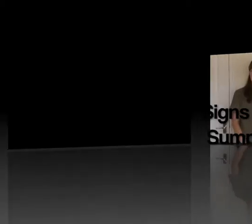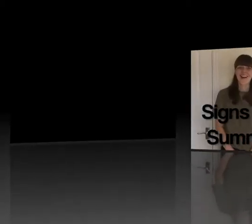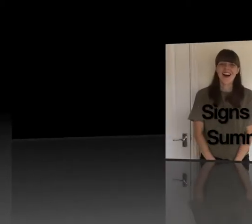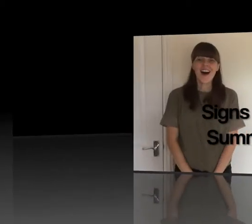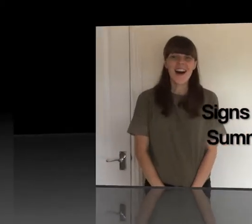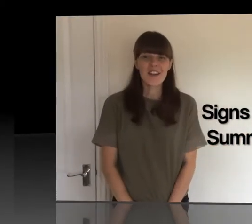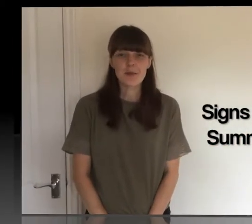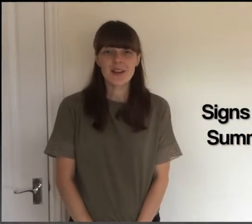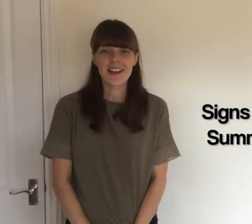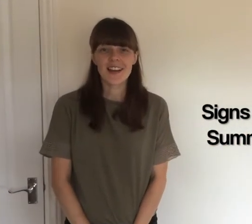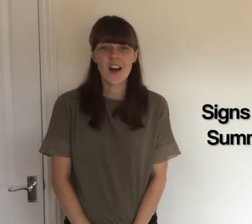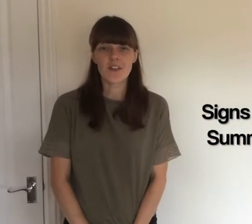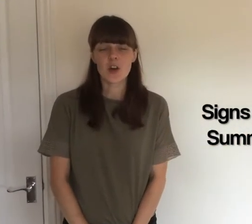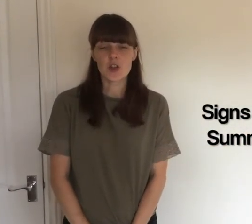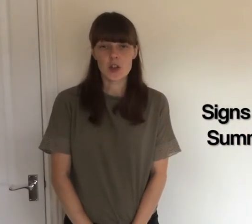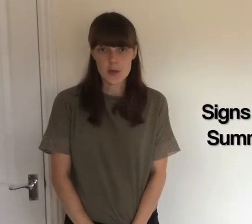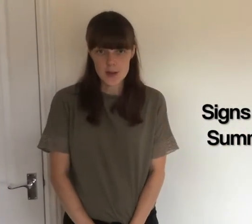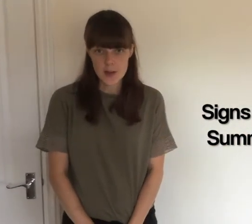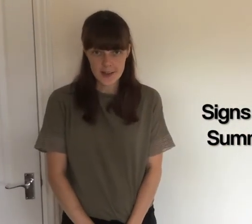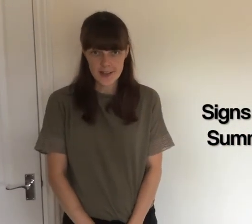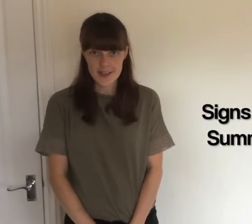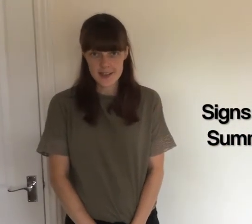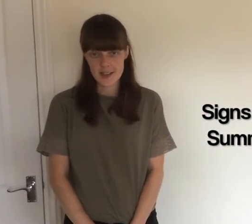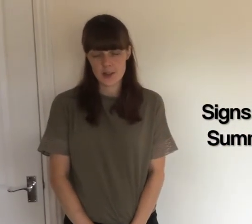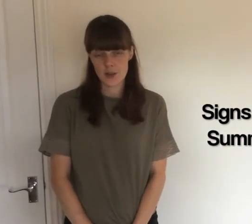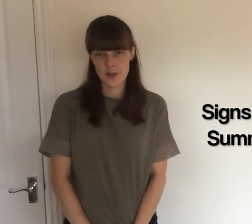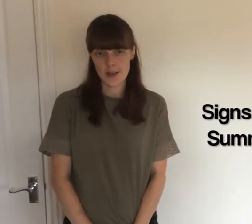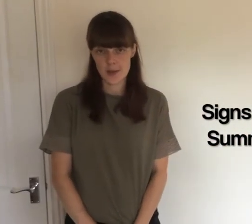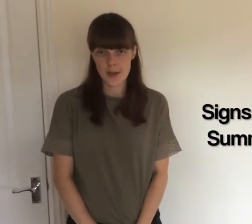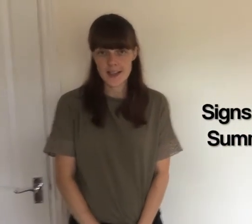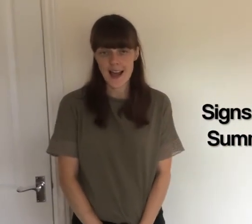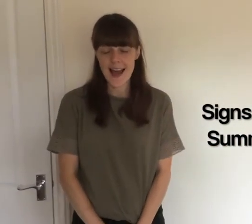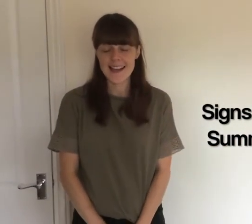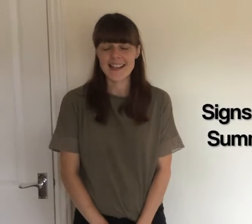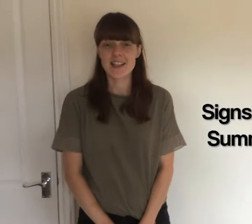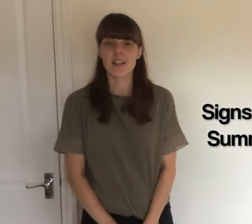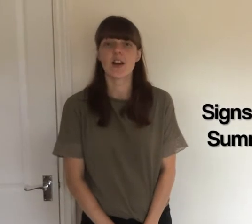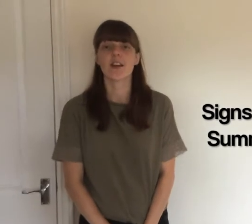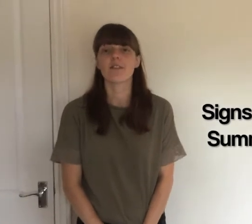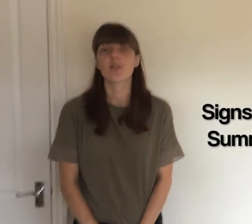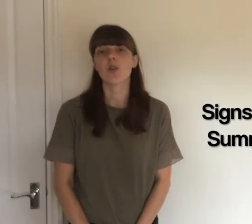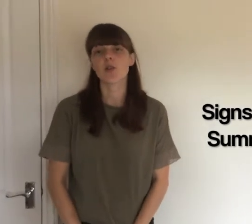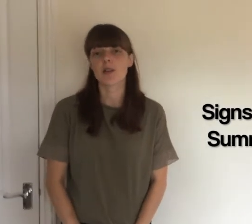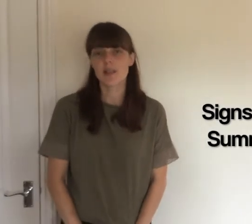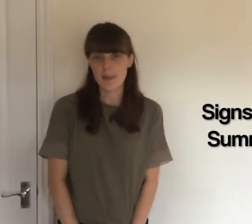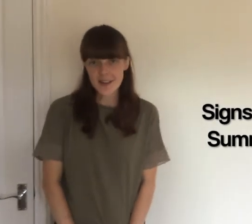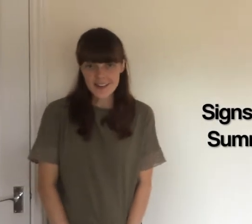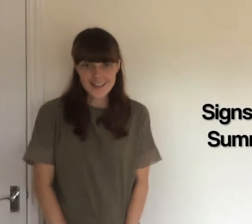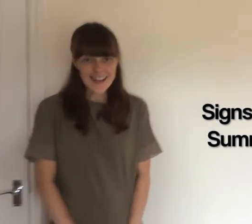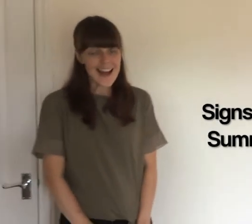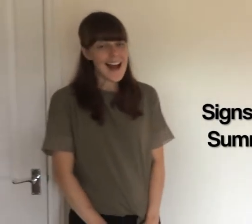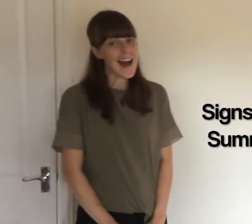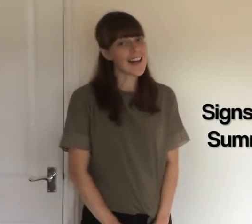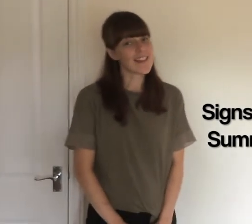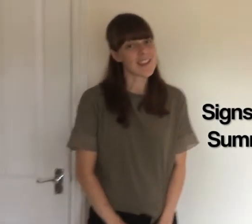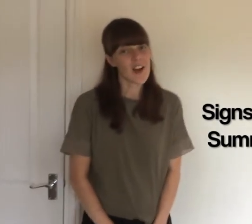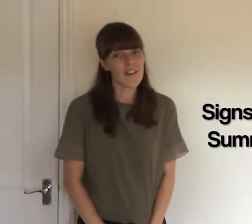Hi everybody, I've got two signs to teach you this week and it's the sign for summer and the sign